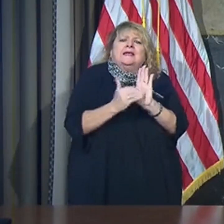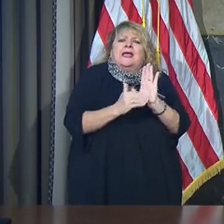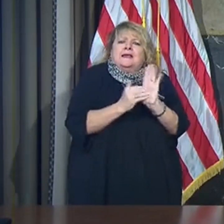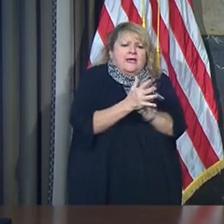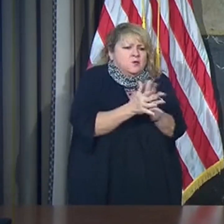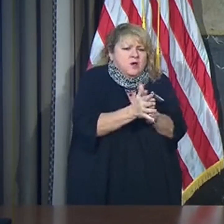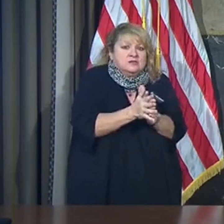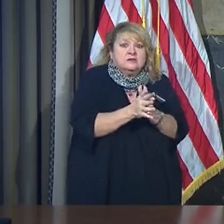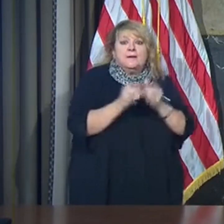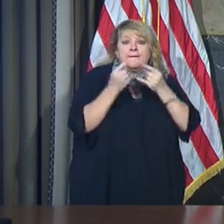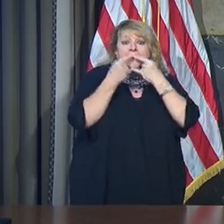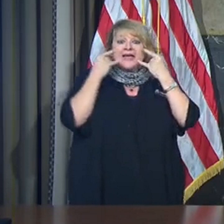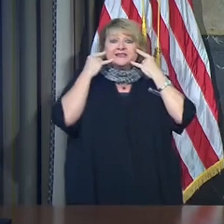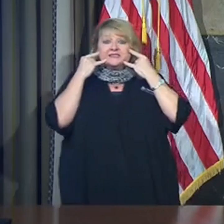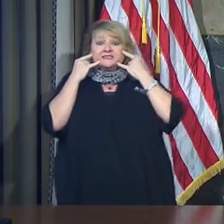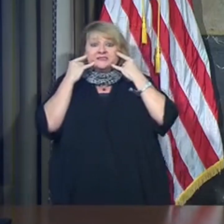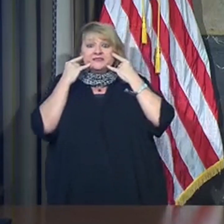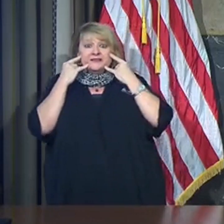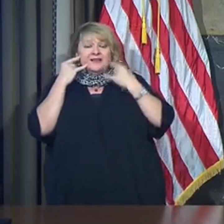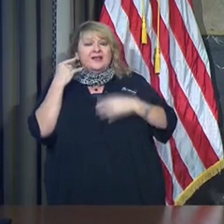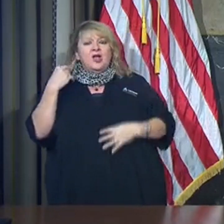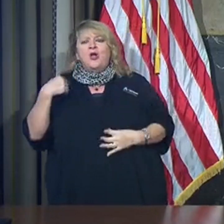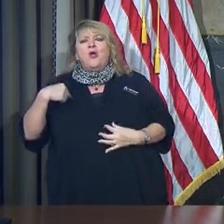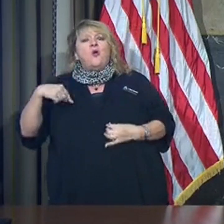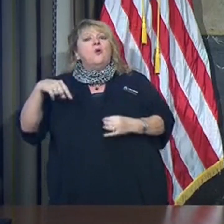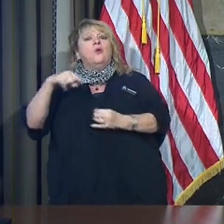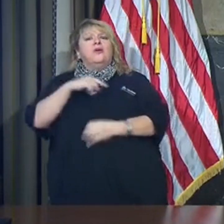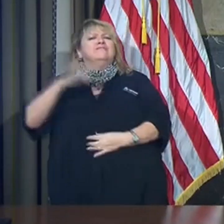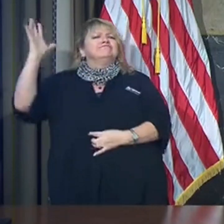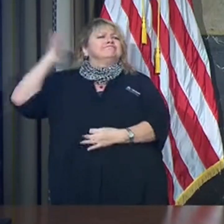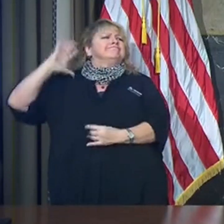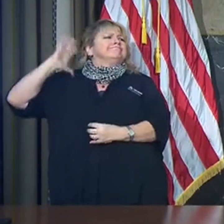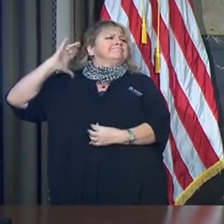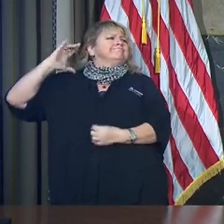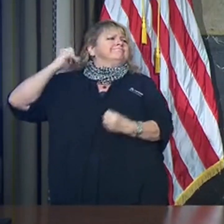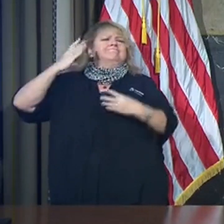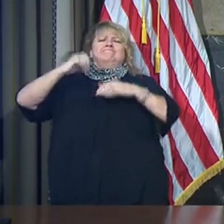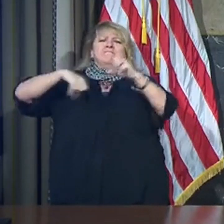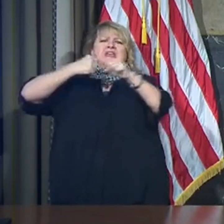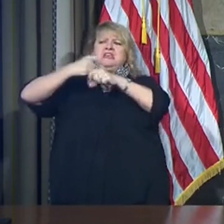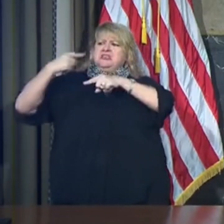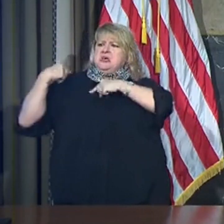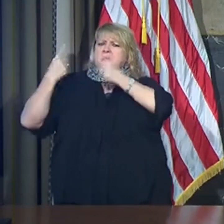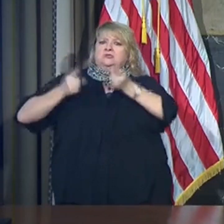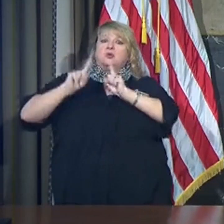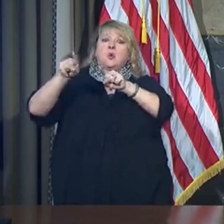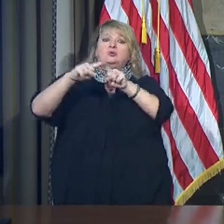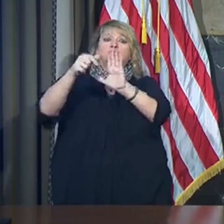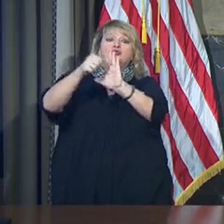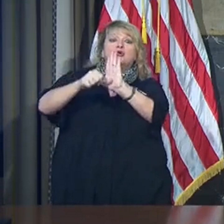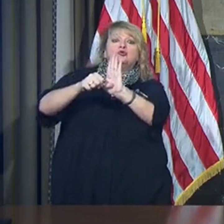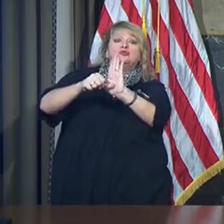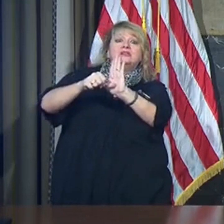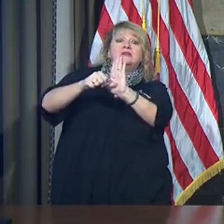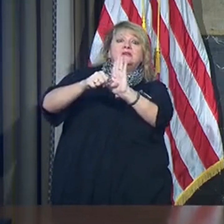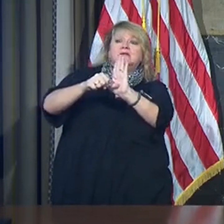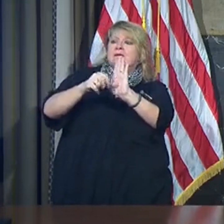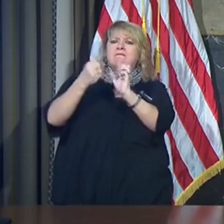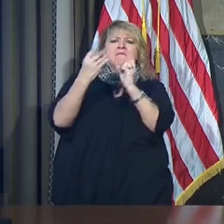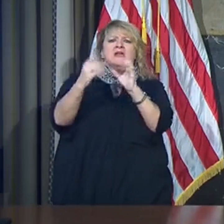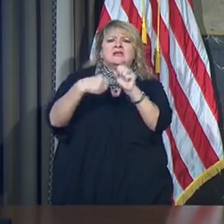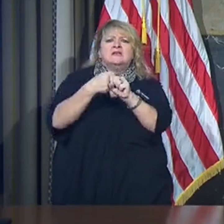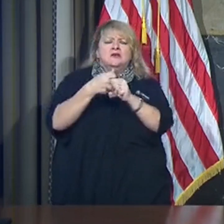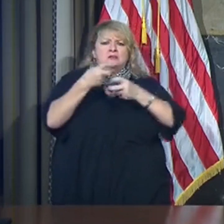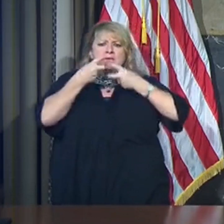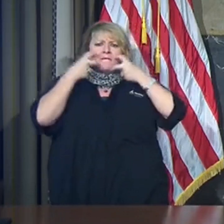We've done it in surgeries to protect you for years. You would never want a surgery where the surgeon was not wearing